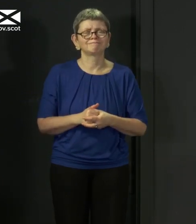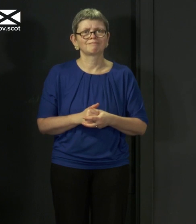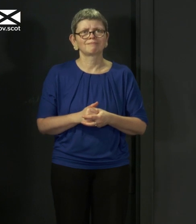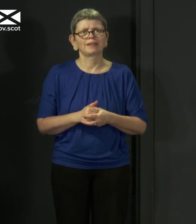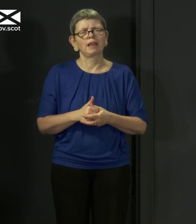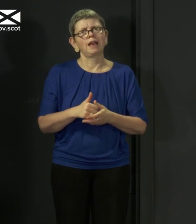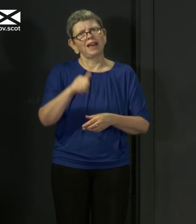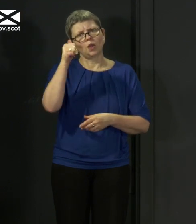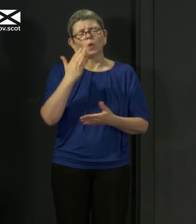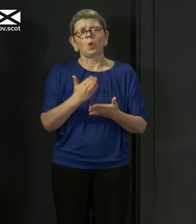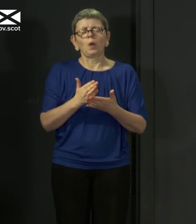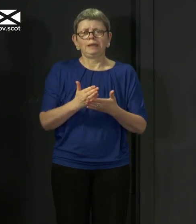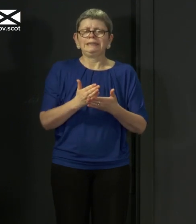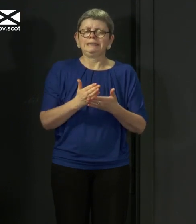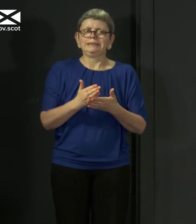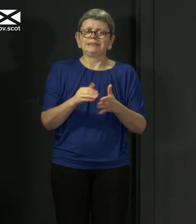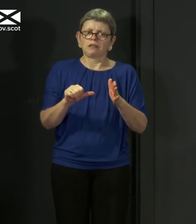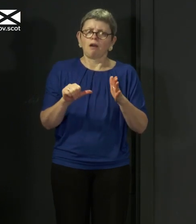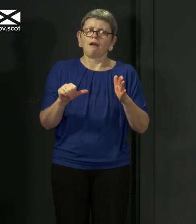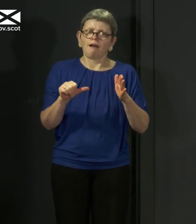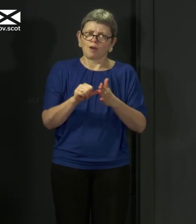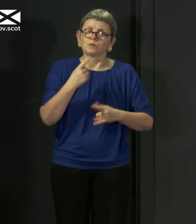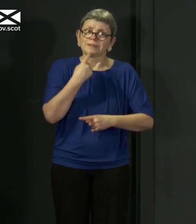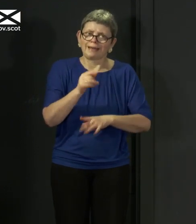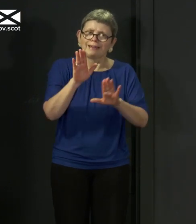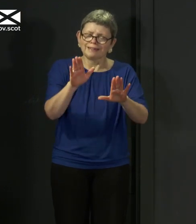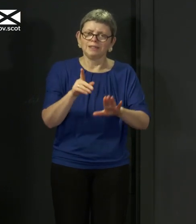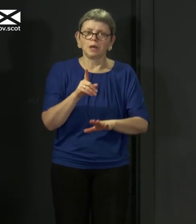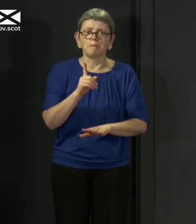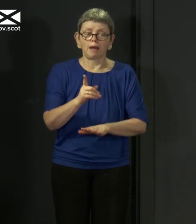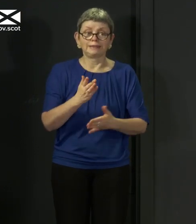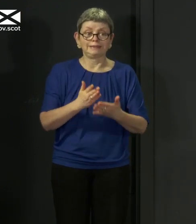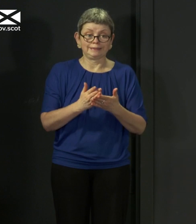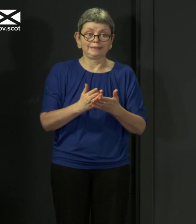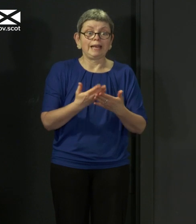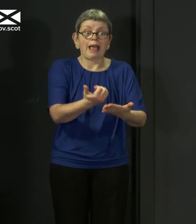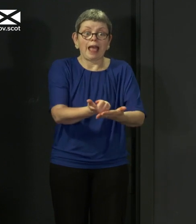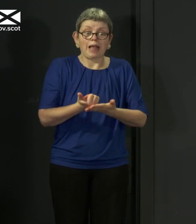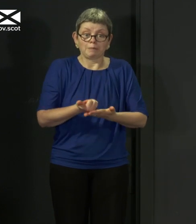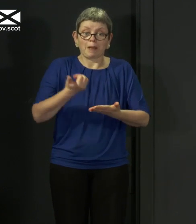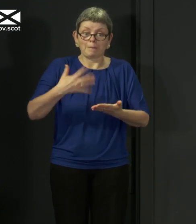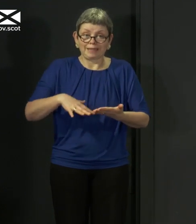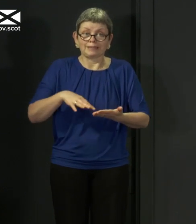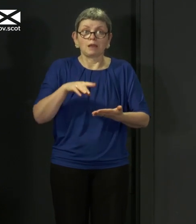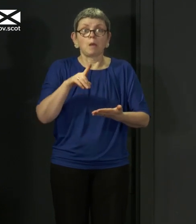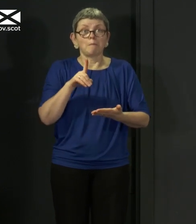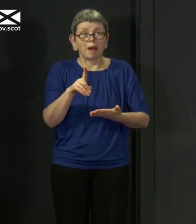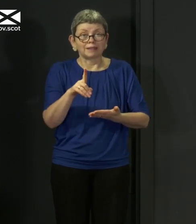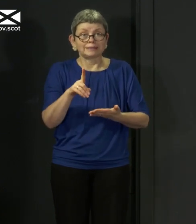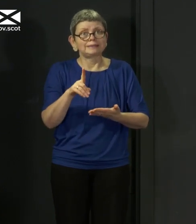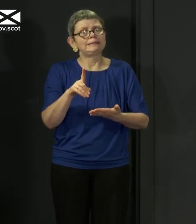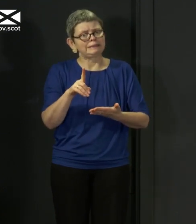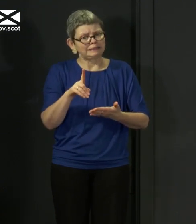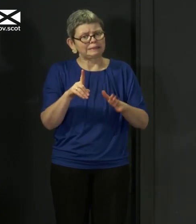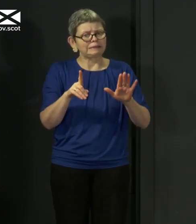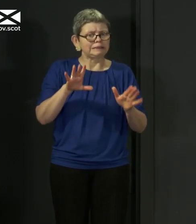welcome and much more difficult point for me to make, this progress remains very fragile, and now is